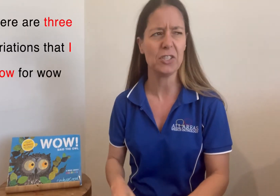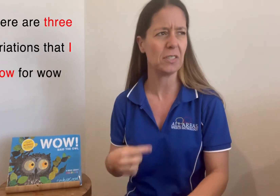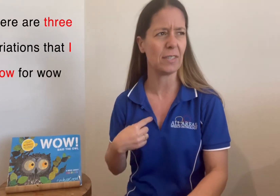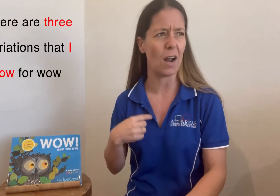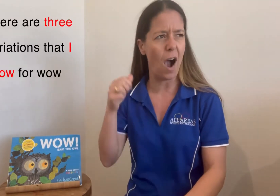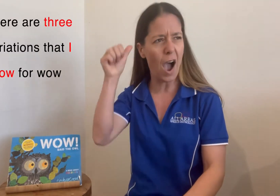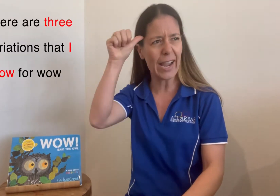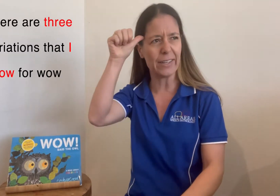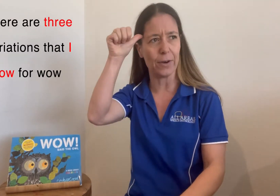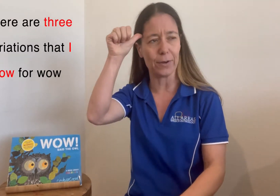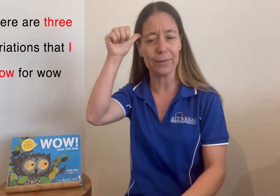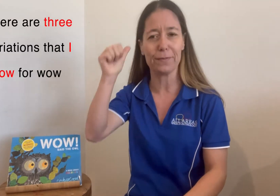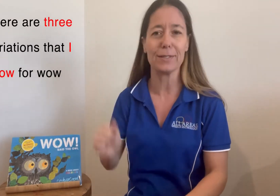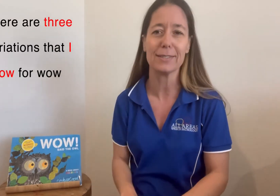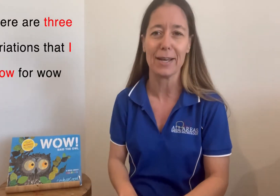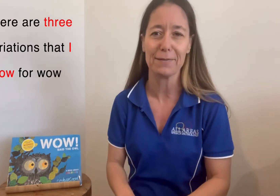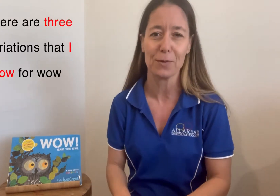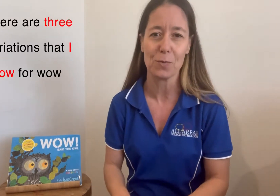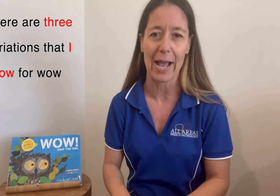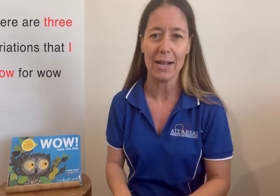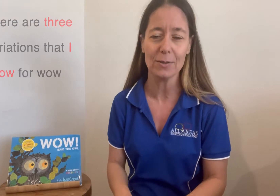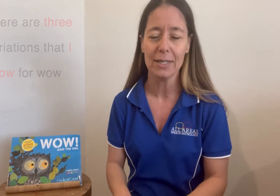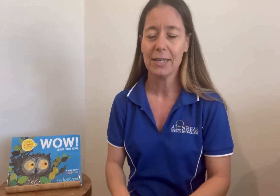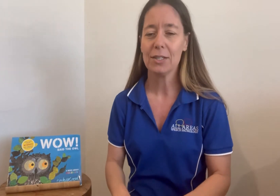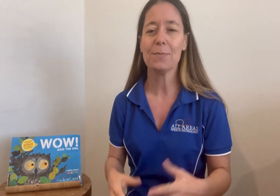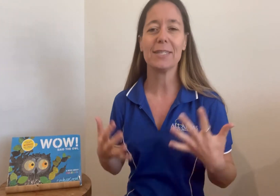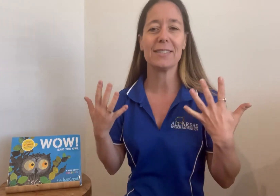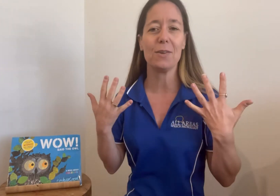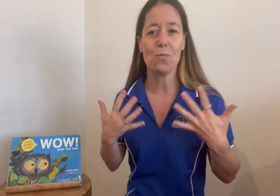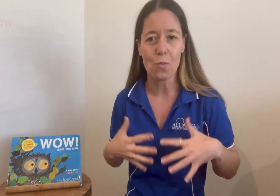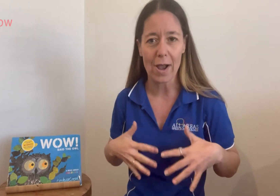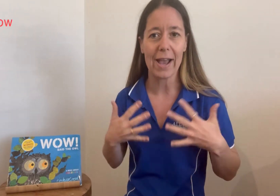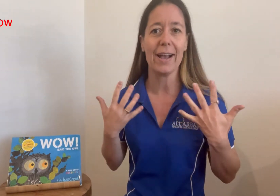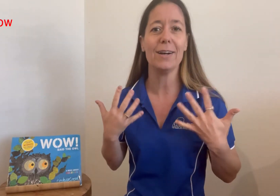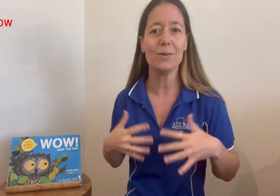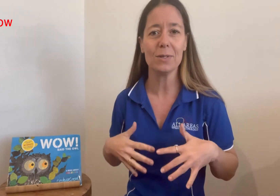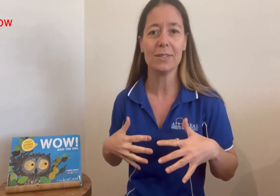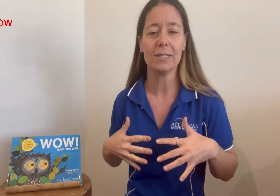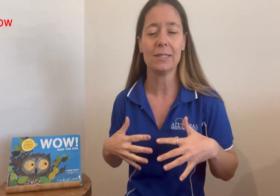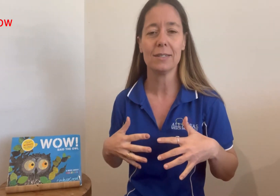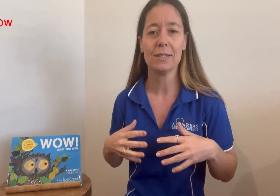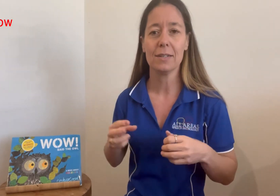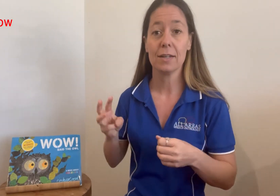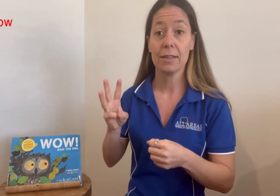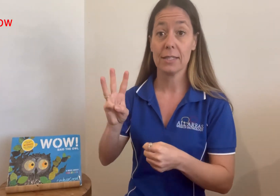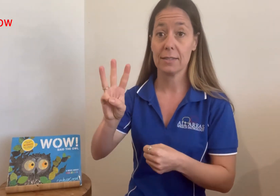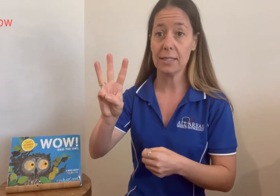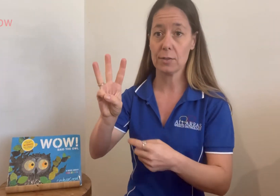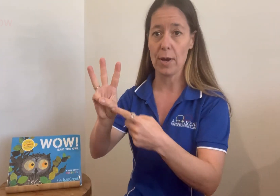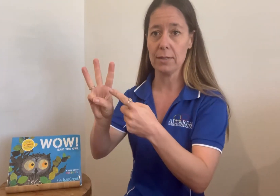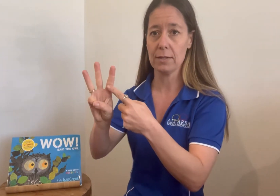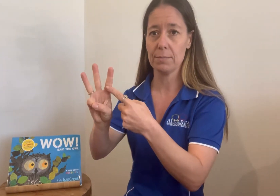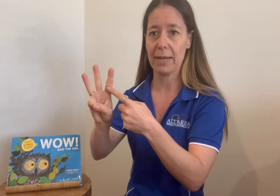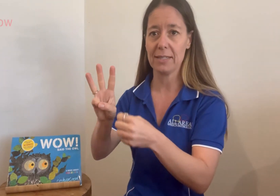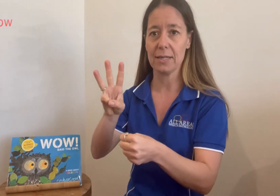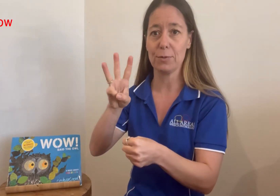that I know for the sign for wow. You might say, wow. There's this one, make a W,